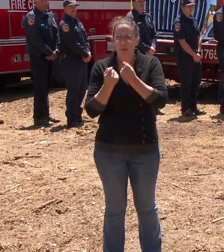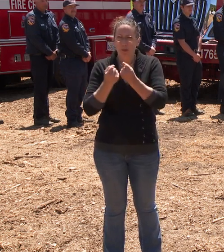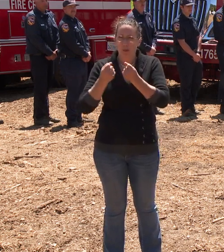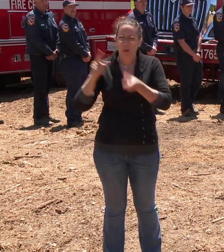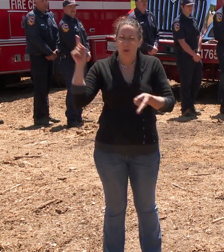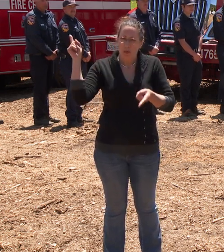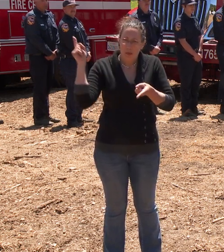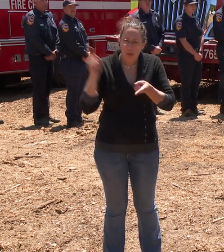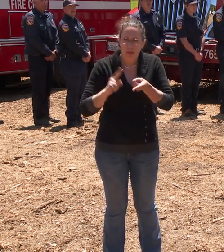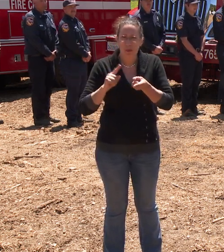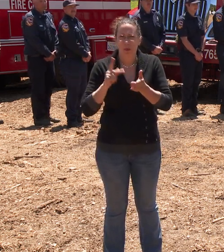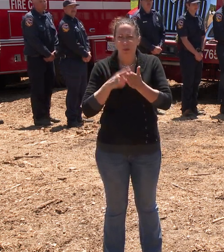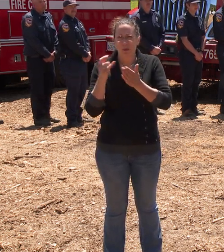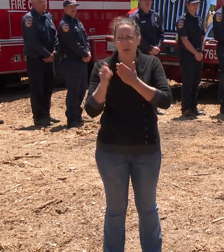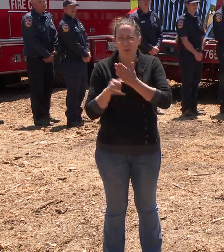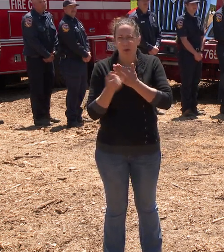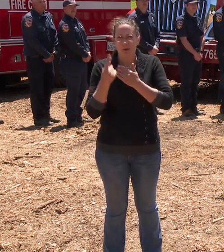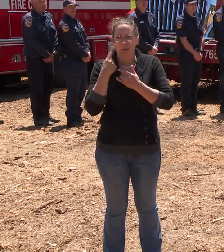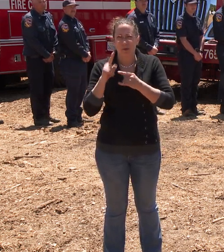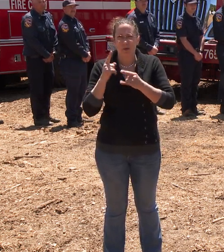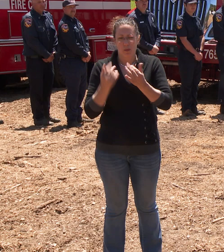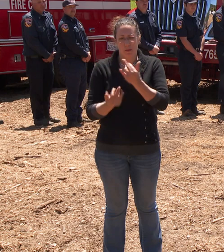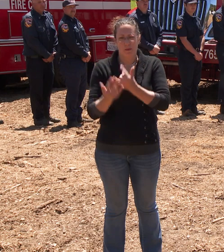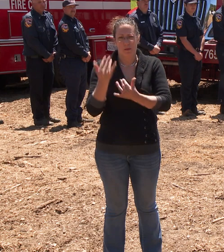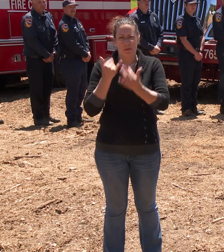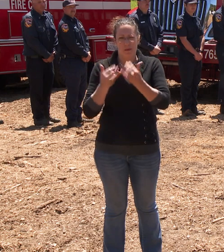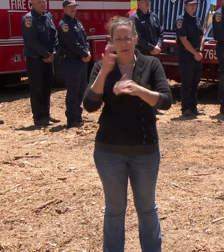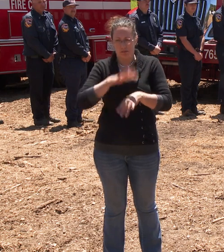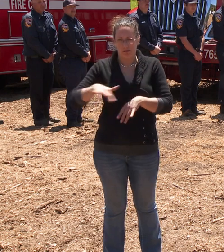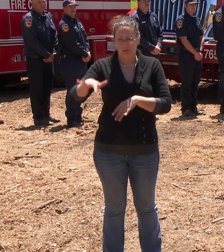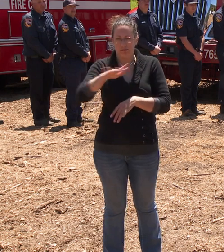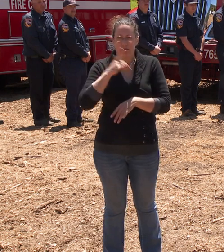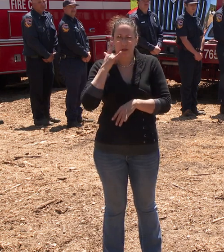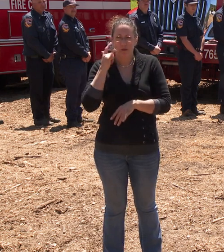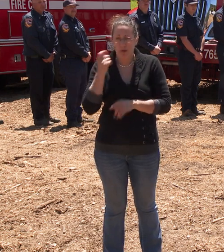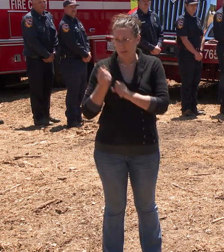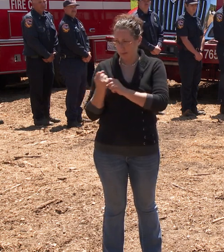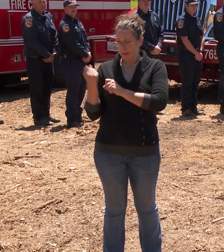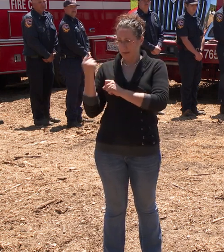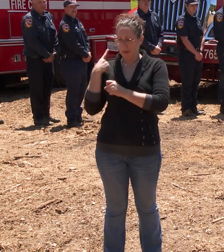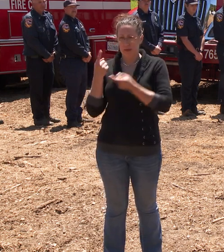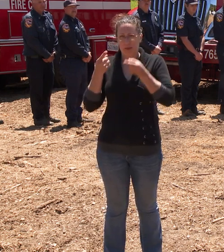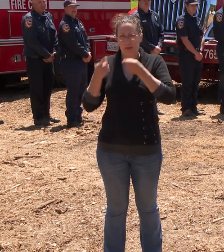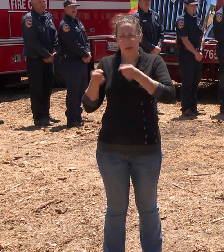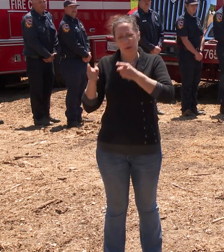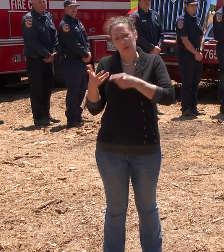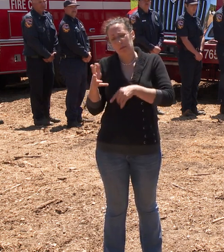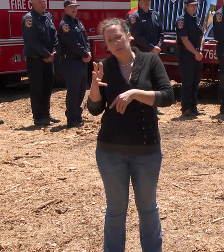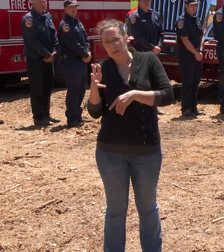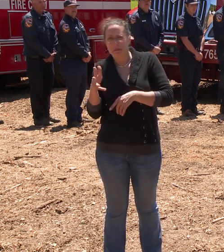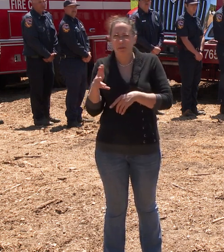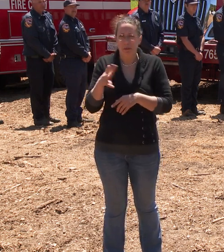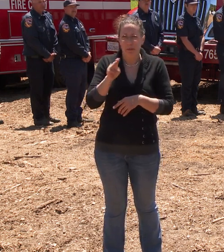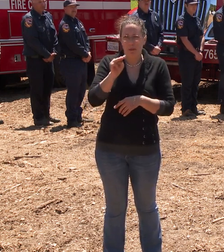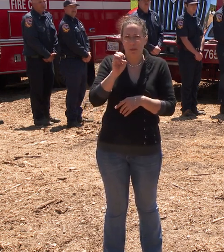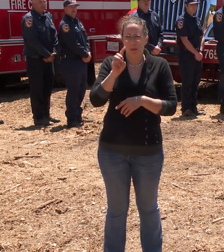projects across all national forest lands. Last year with wildfires generally moderate by late